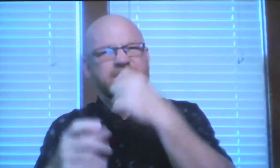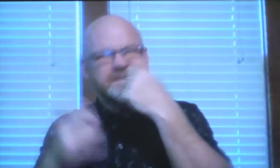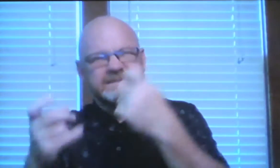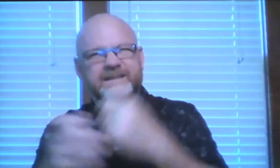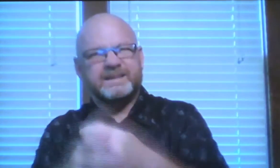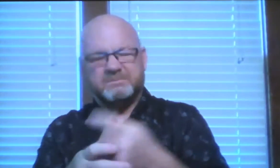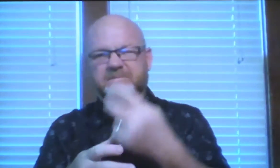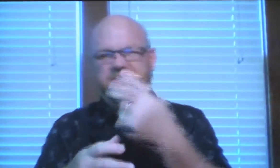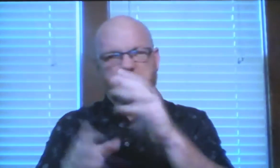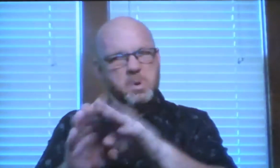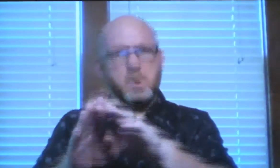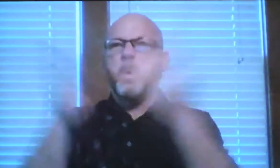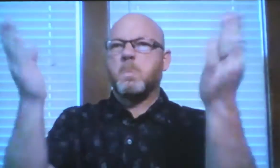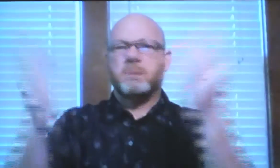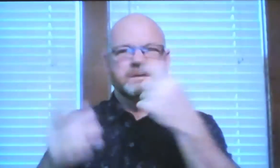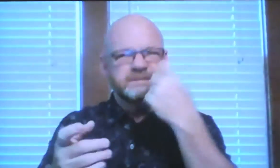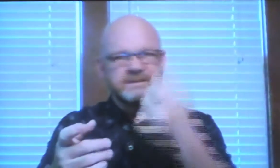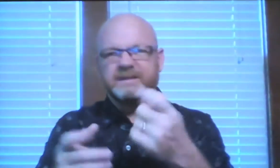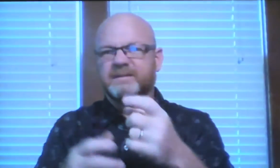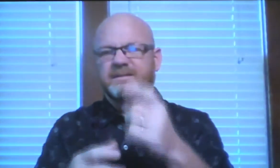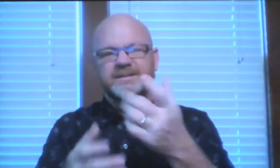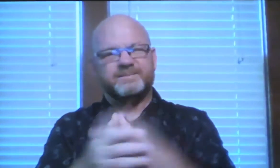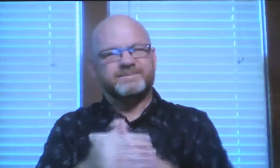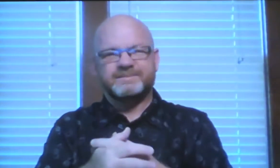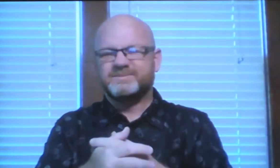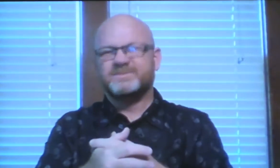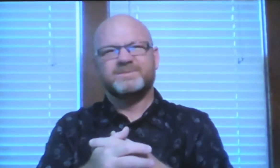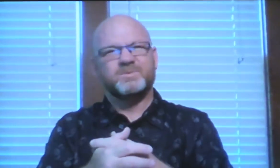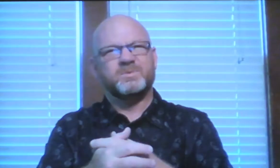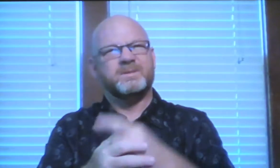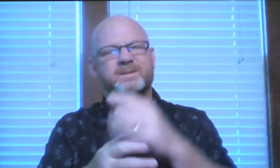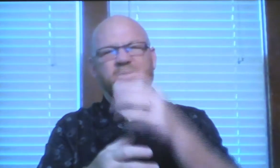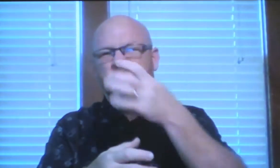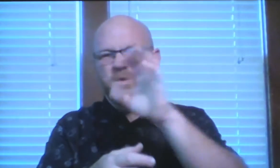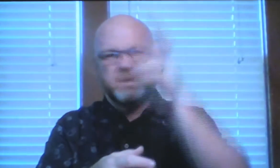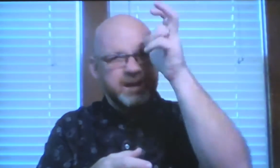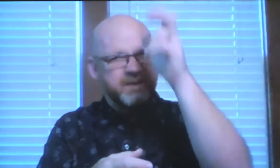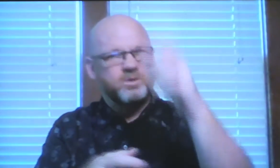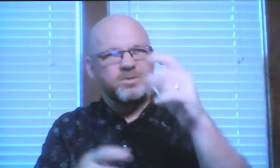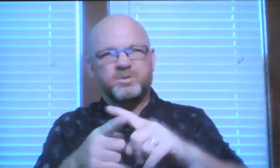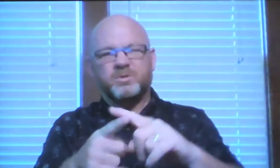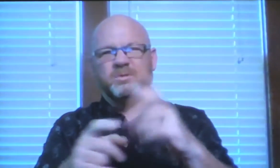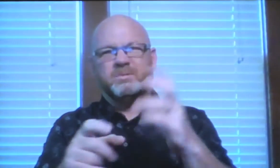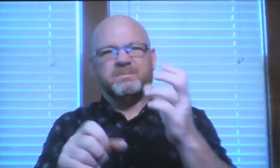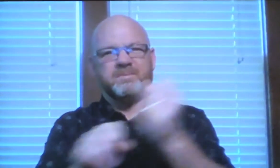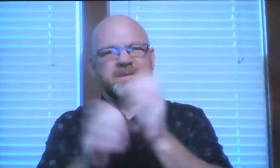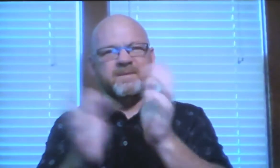people. But we need to get involved in their lives. We need to